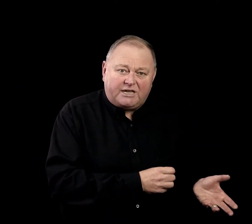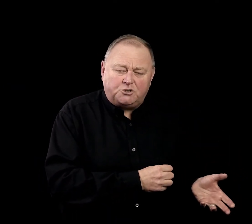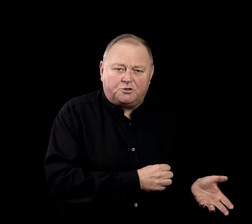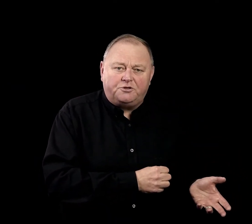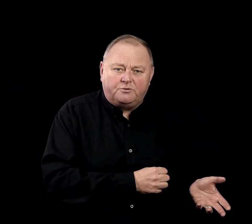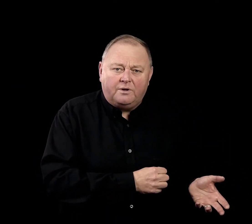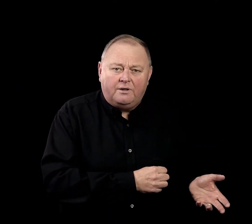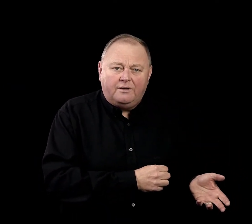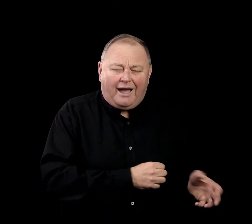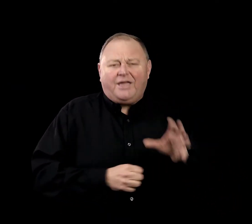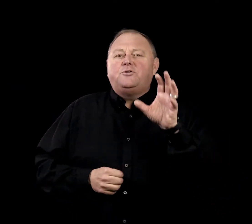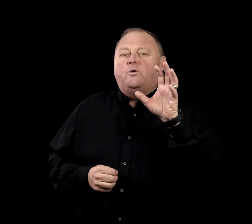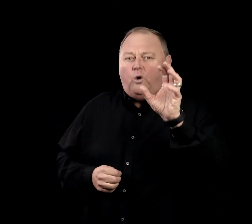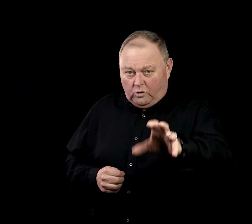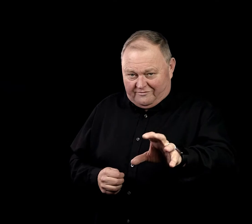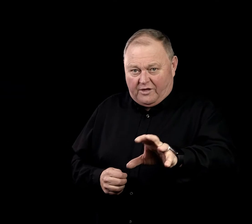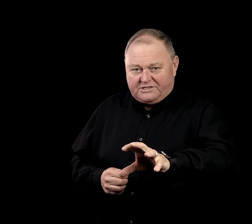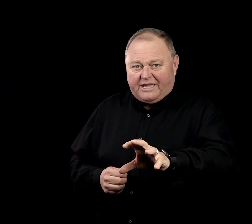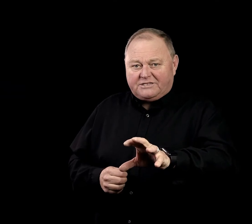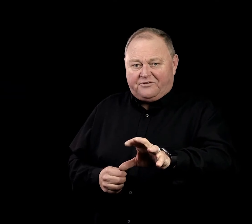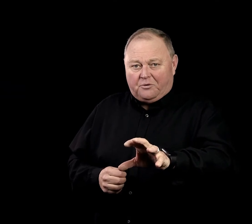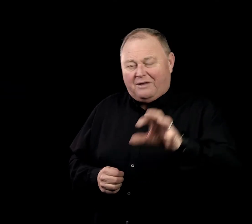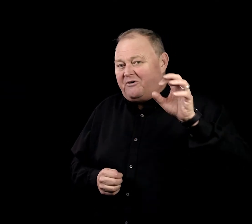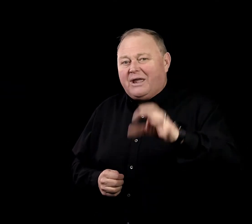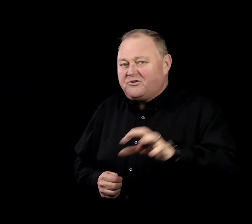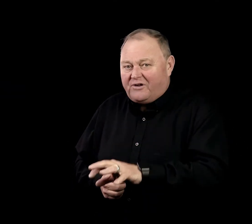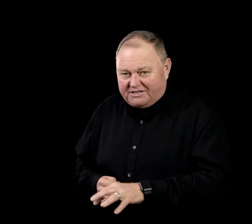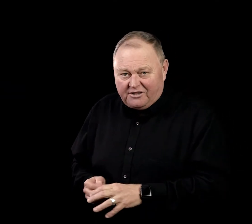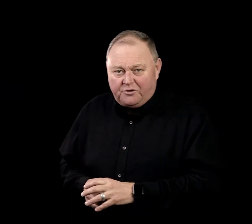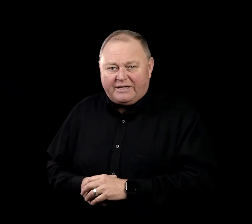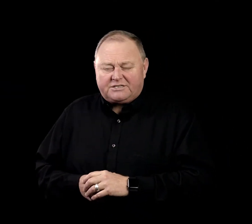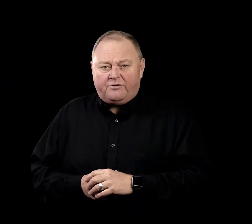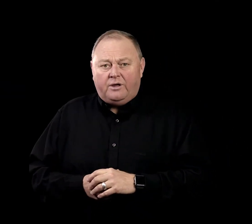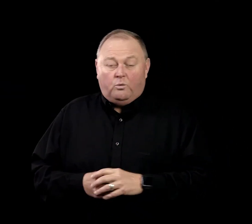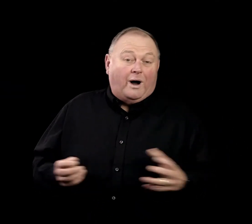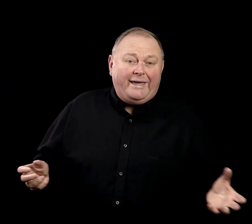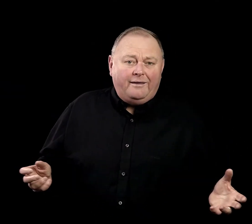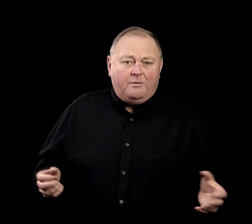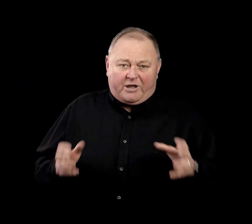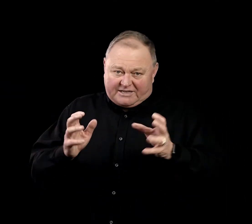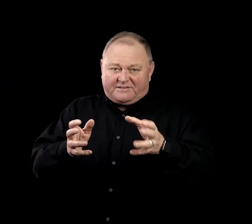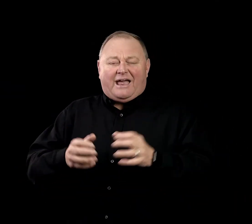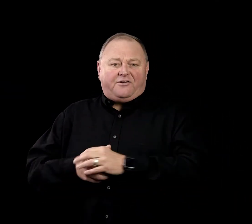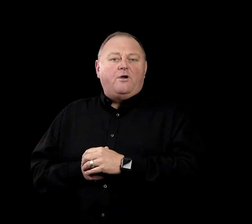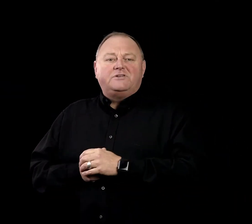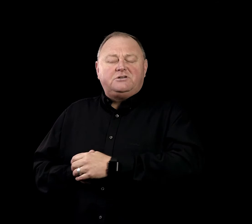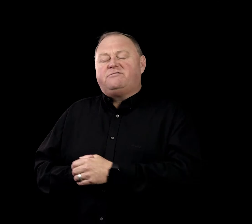should do. I can do all of those things for you, and I'm very interested in doing so. Why? Because I've sat through over 2